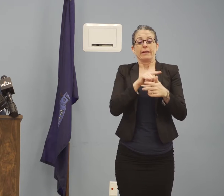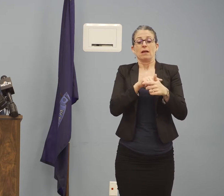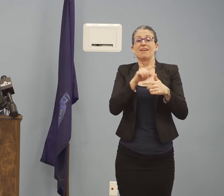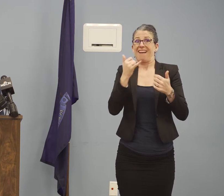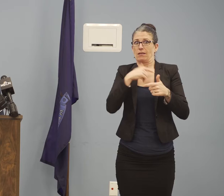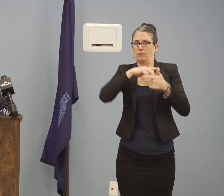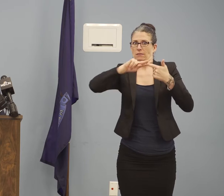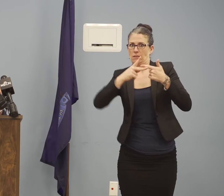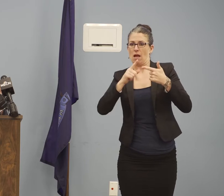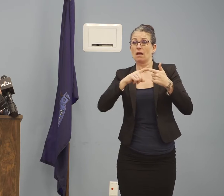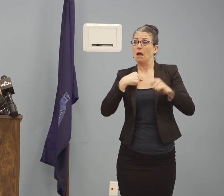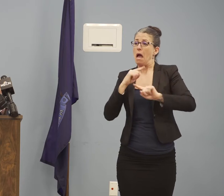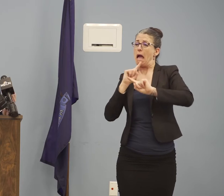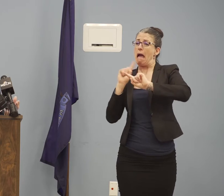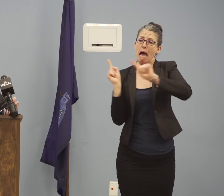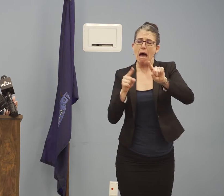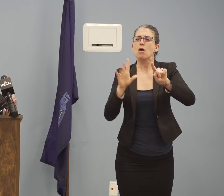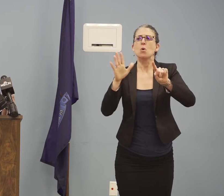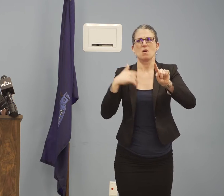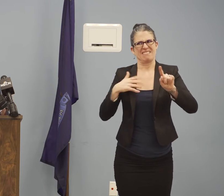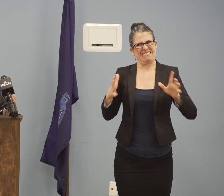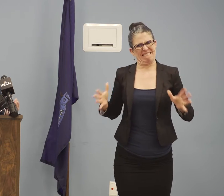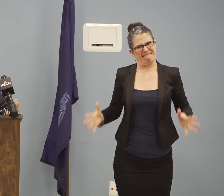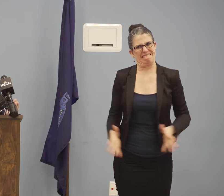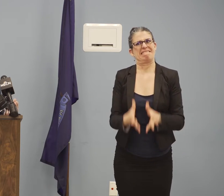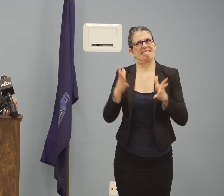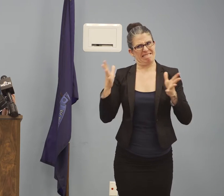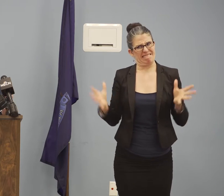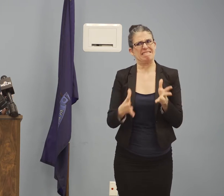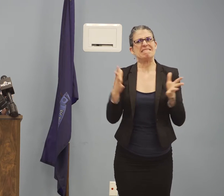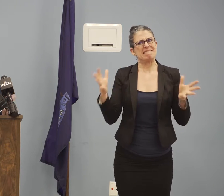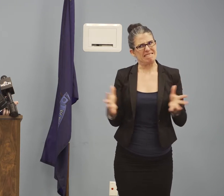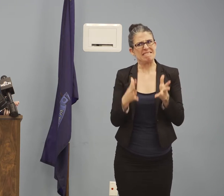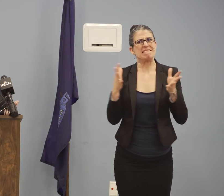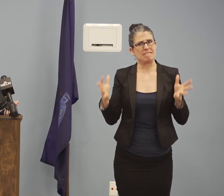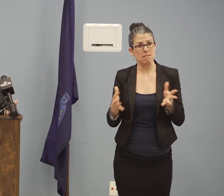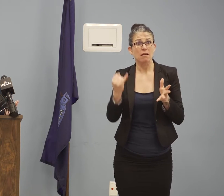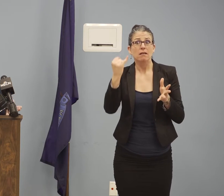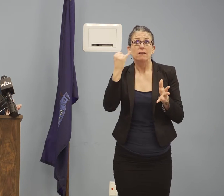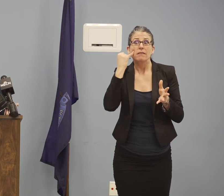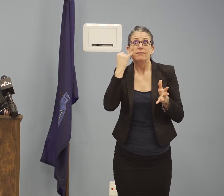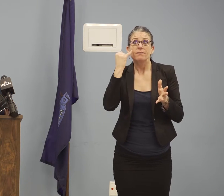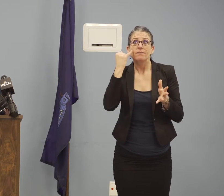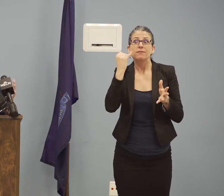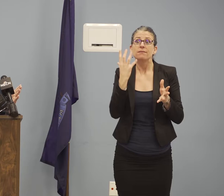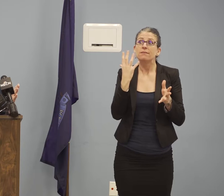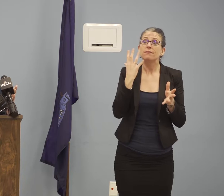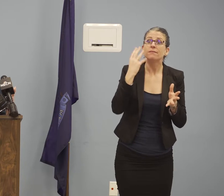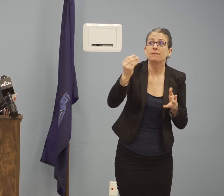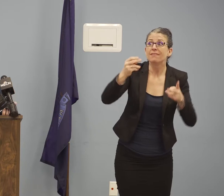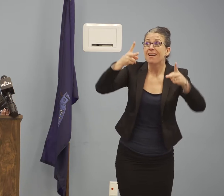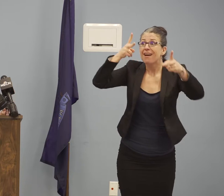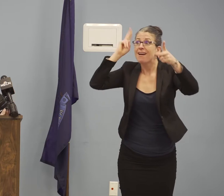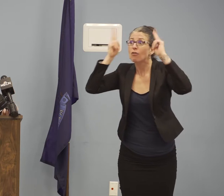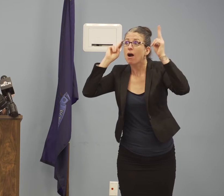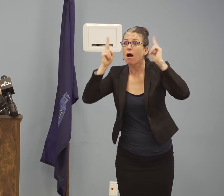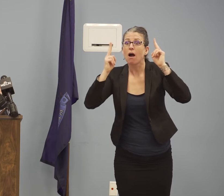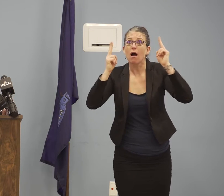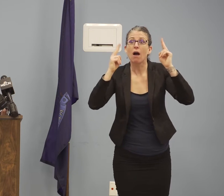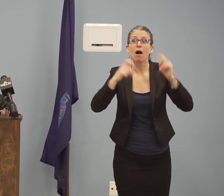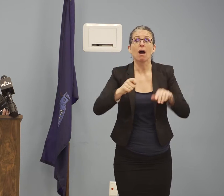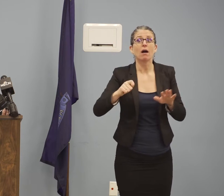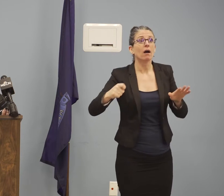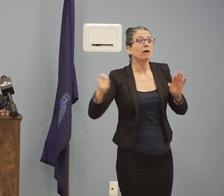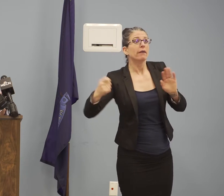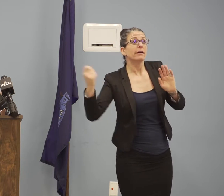businesses such as gyms, hair salons, theaters, casinos, shopping malls to